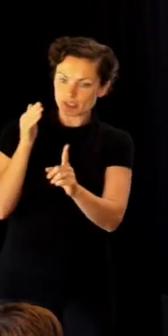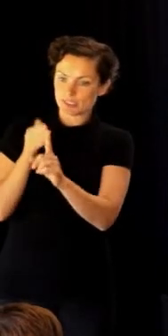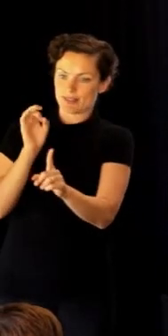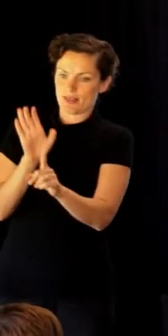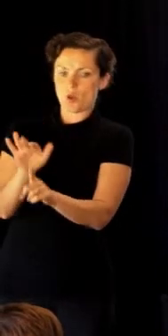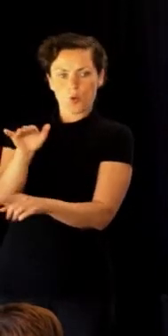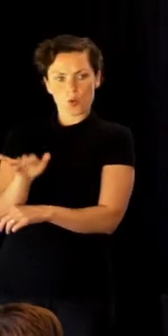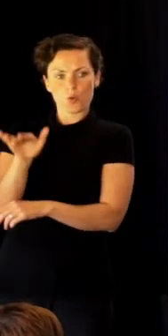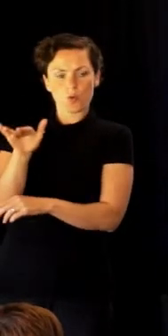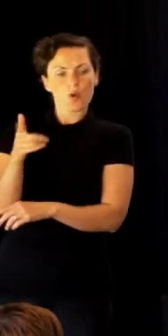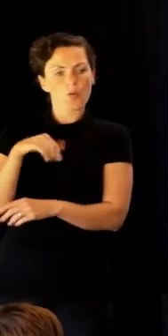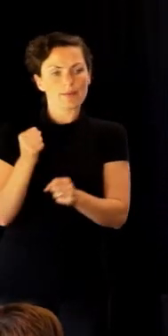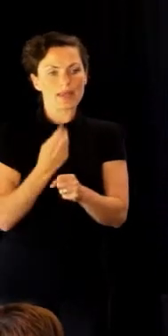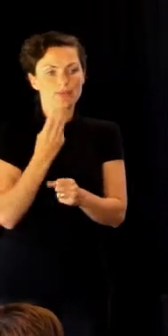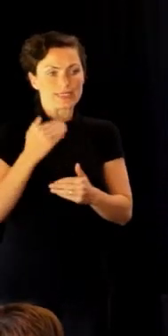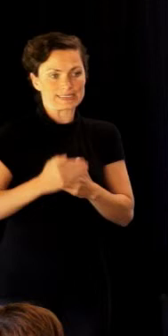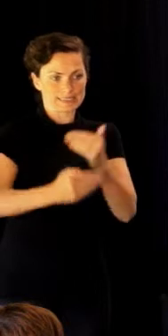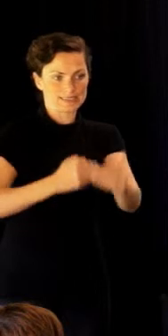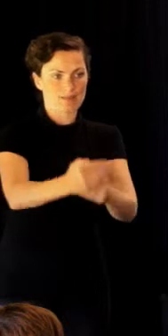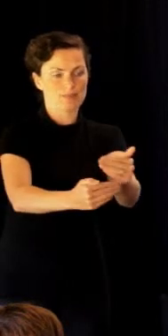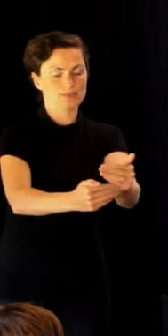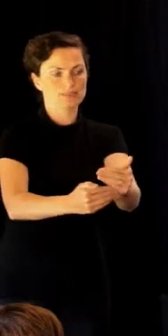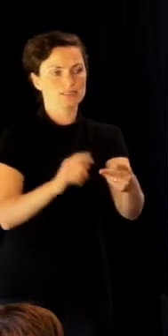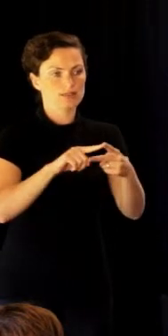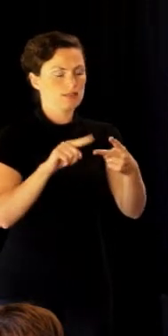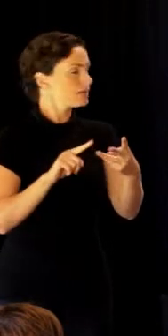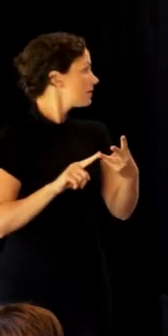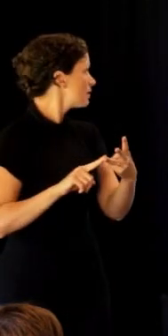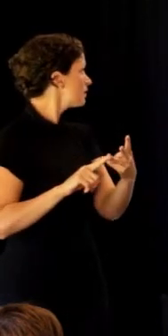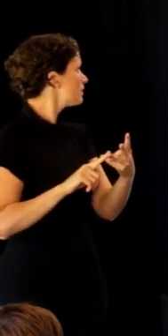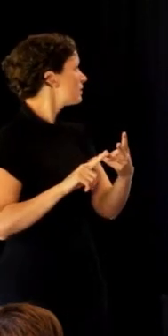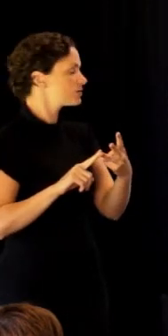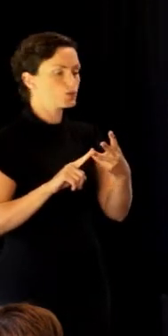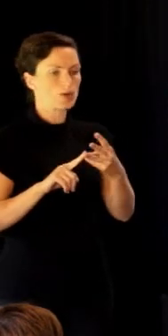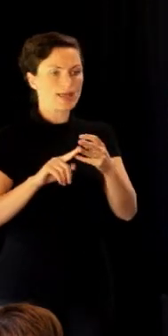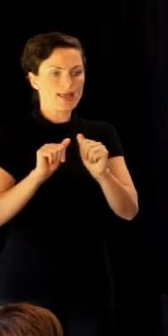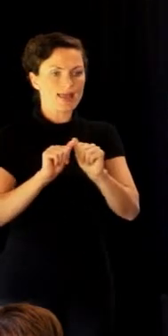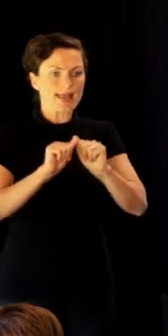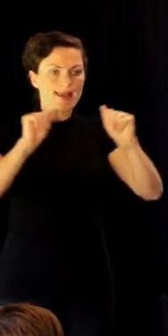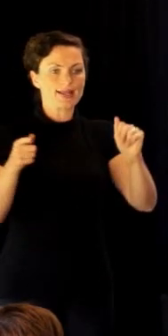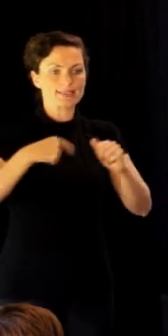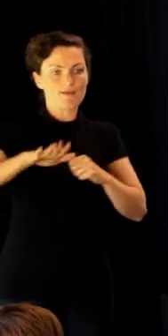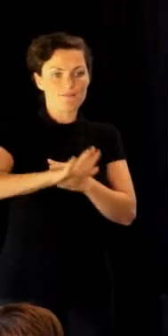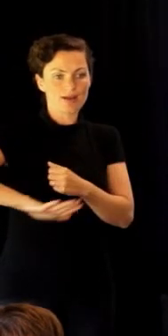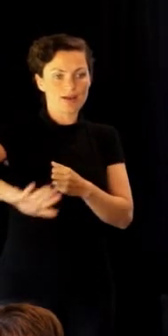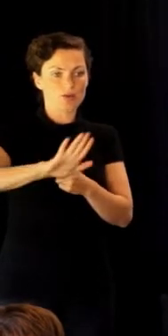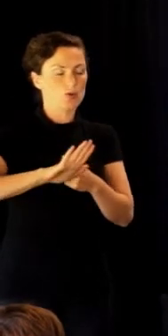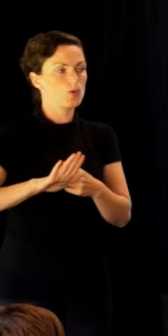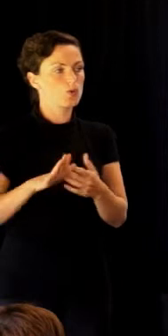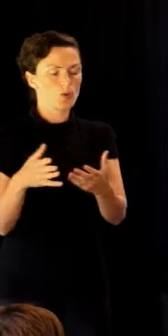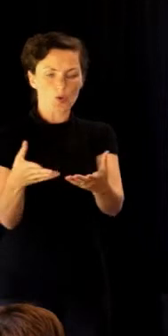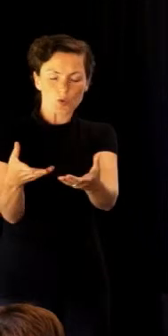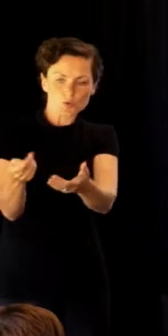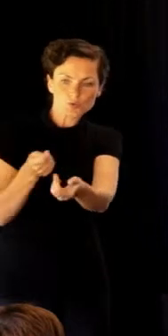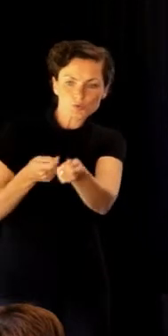We created three steps to enhance our whānau, to bring